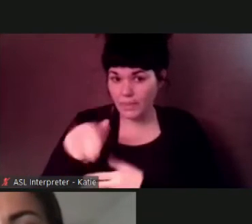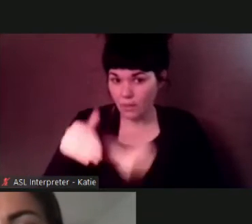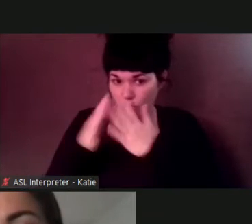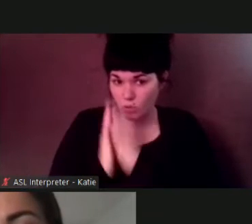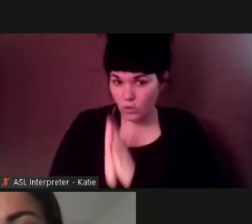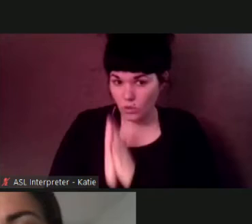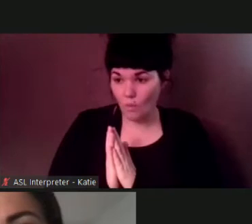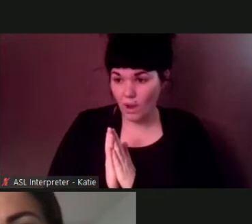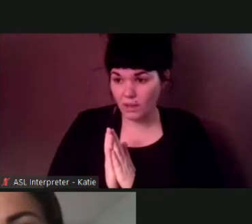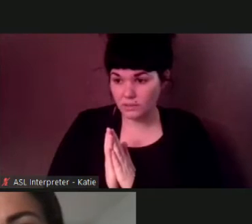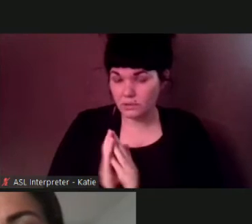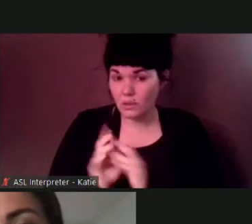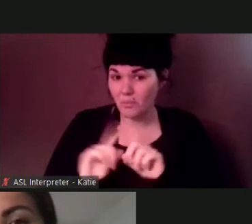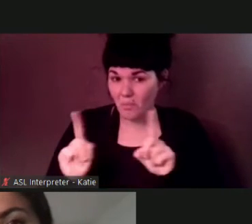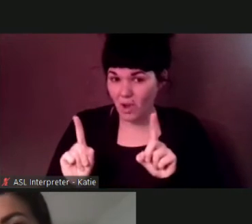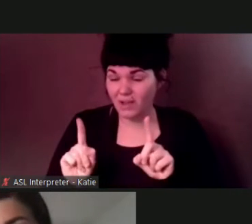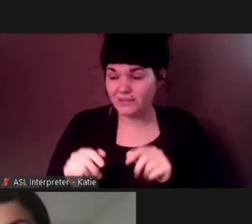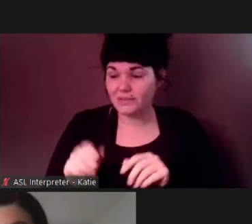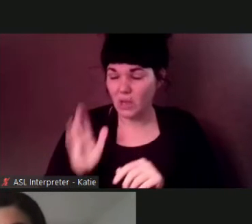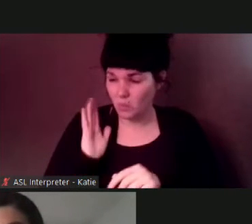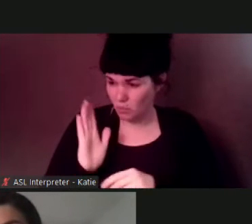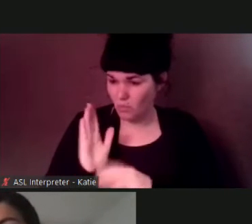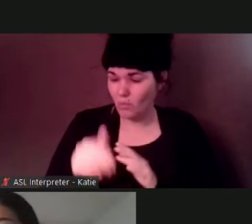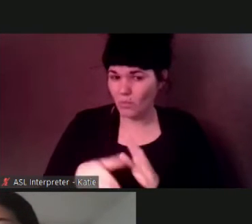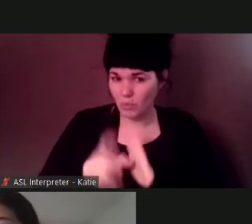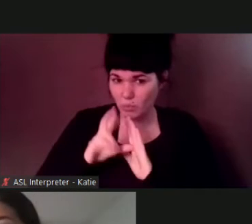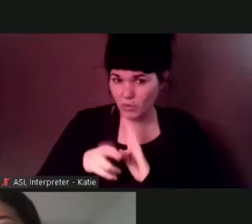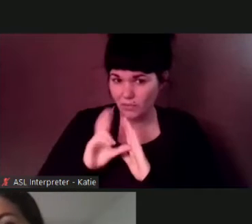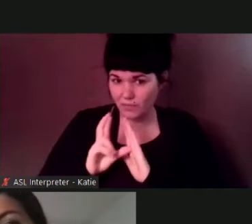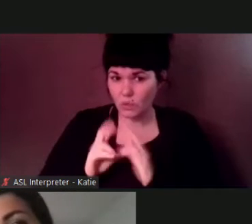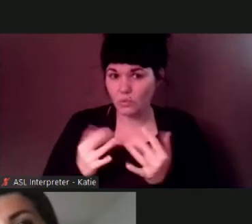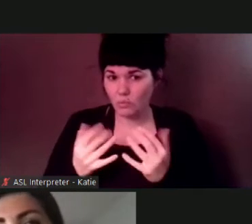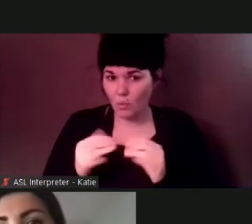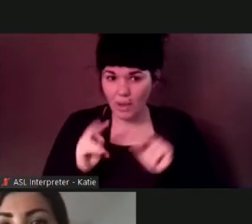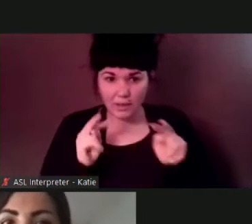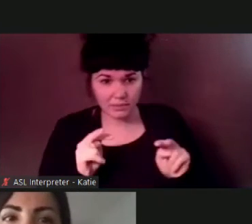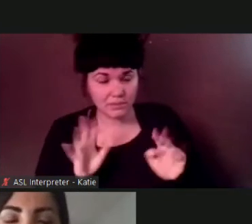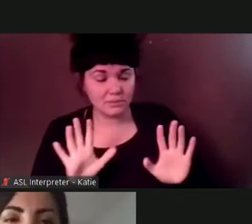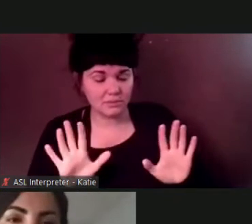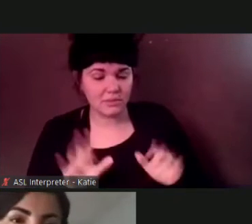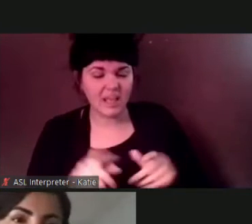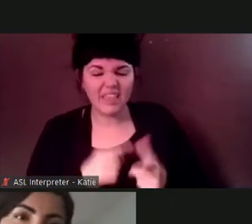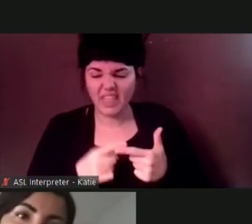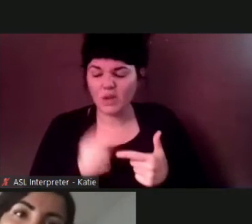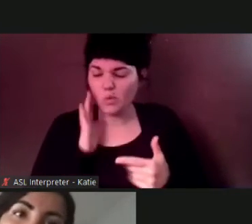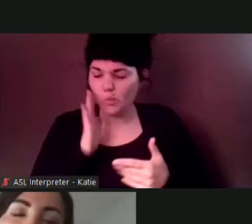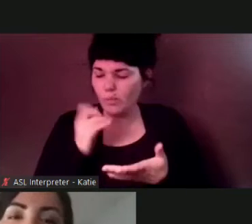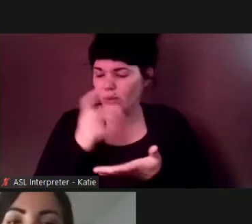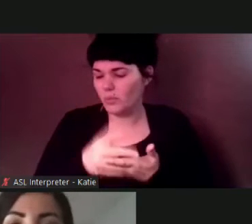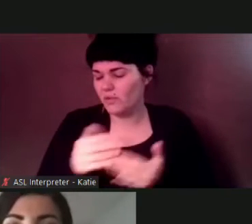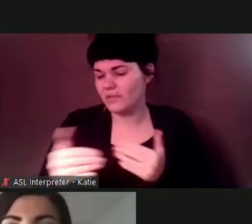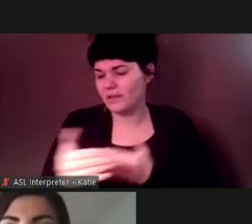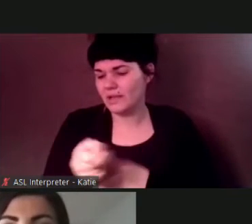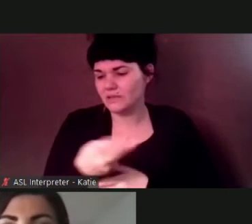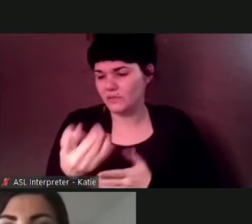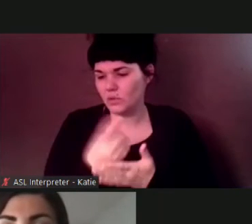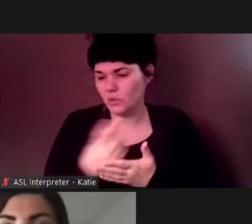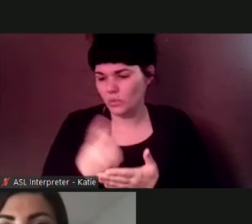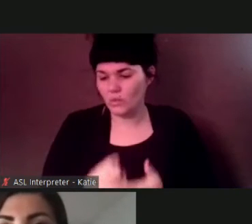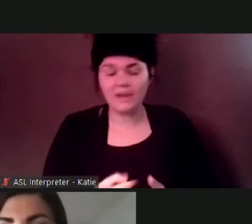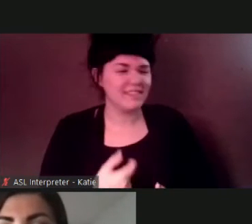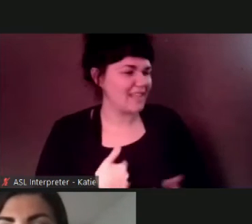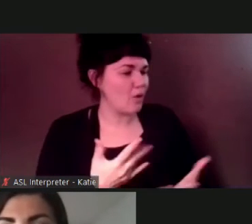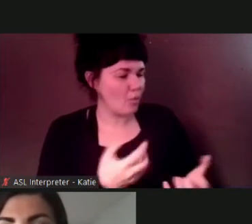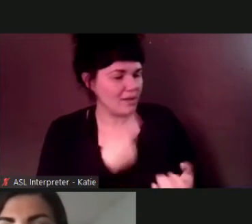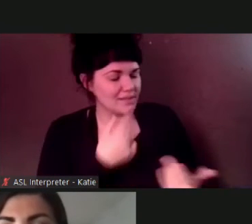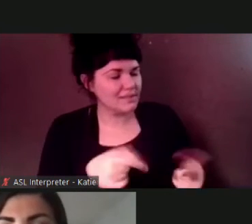weeks i was about to open my mouth and say that um so so so we're under eua because uh